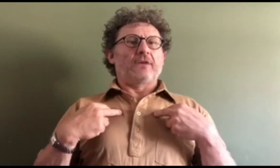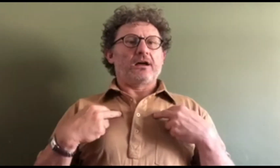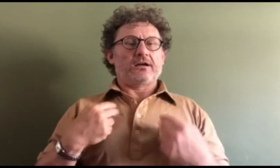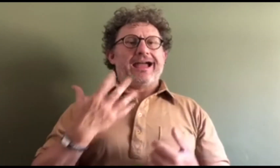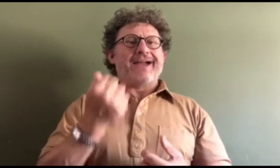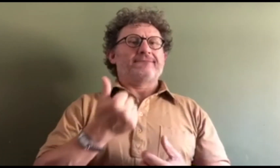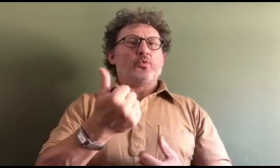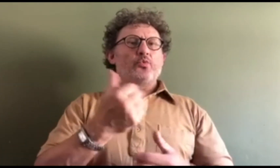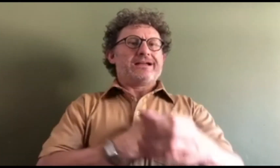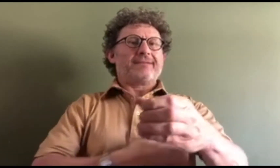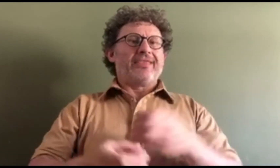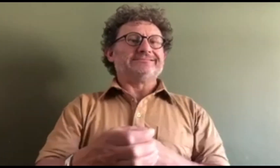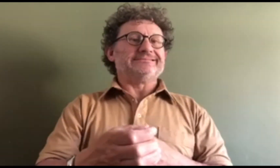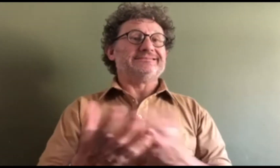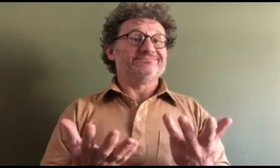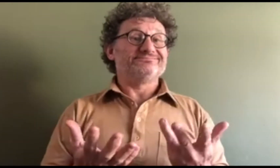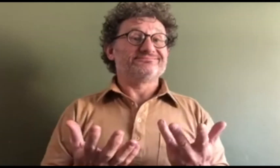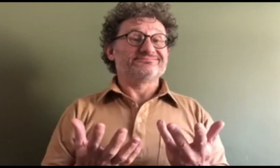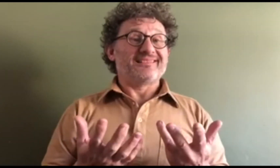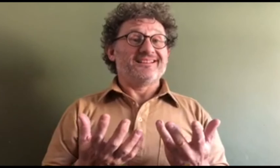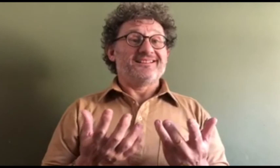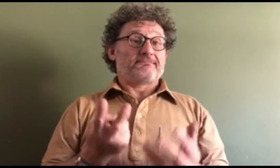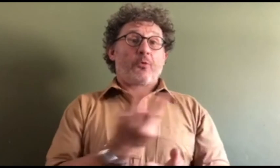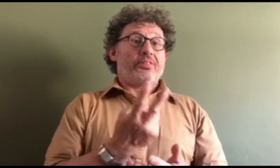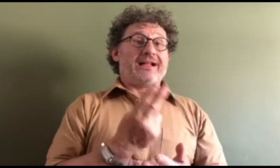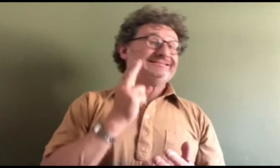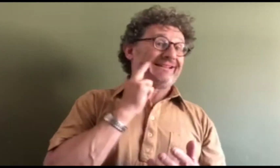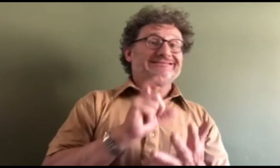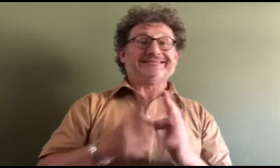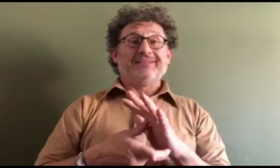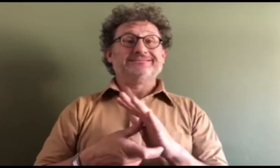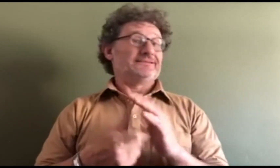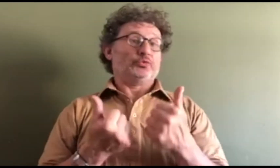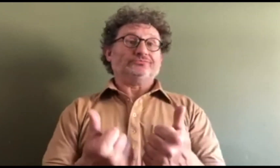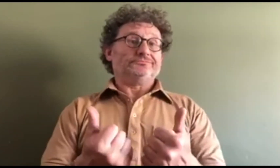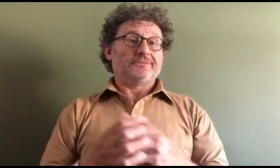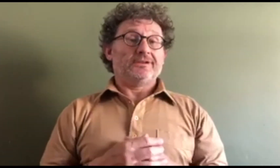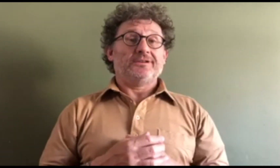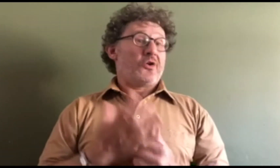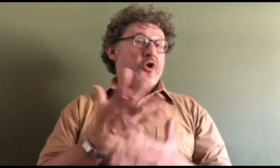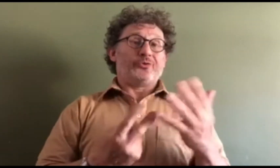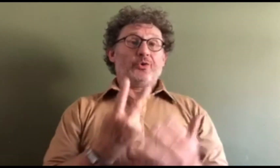have a deaf solicitor who can have empathy, whether that's with deaf or disabled people.